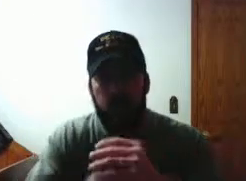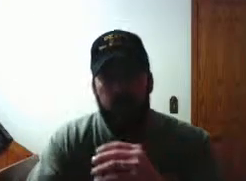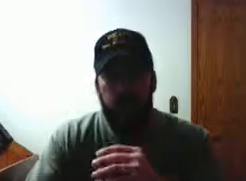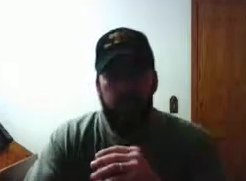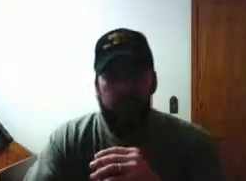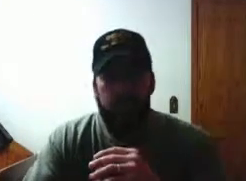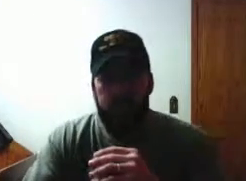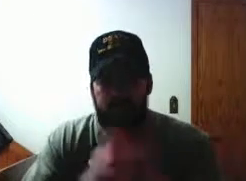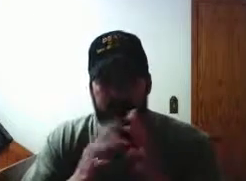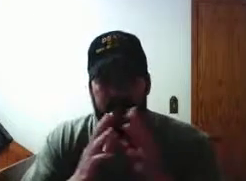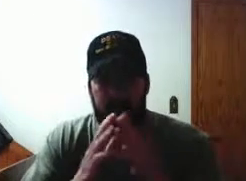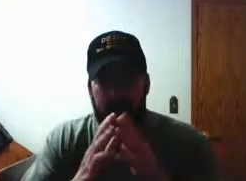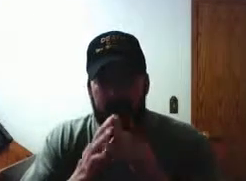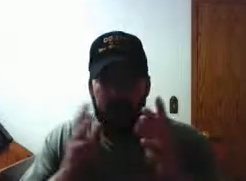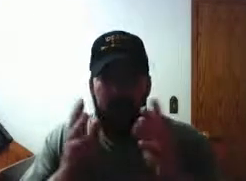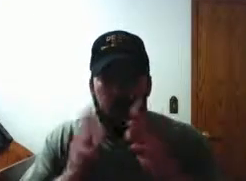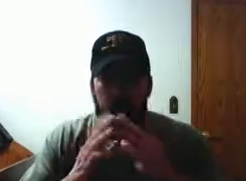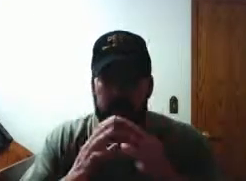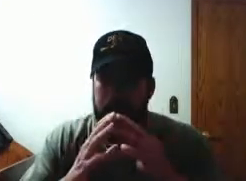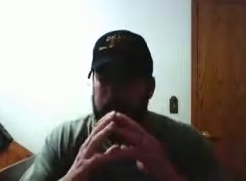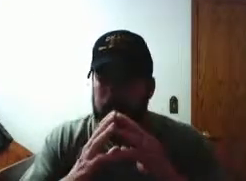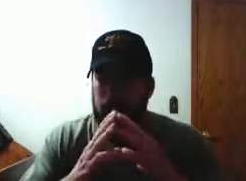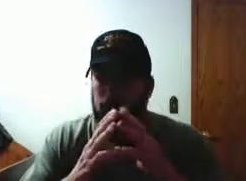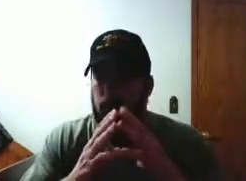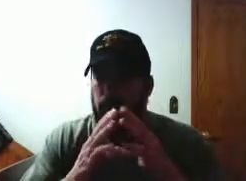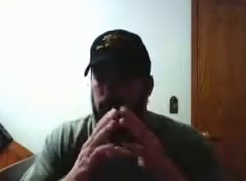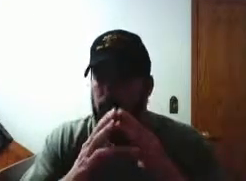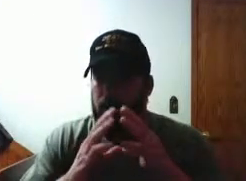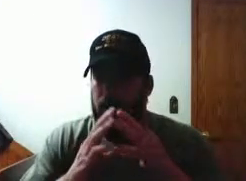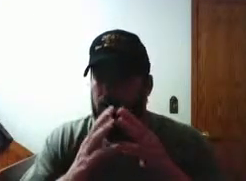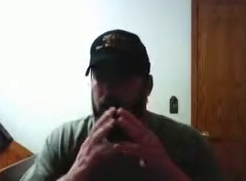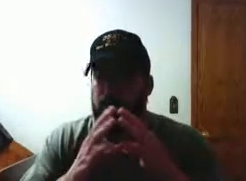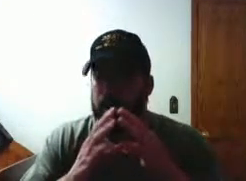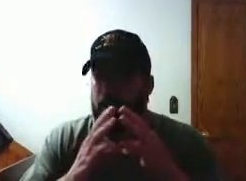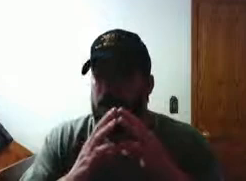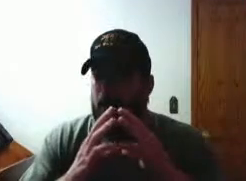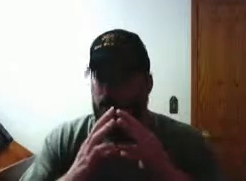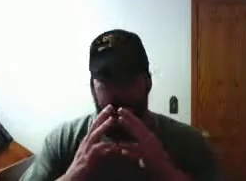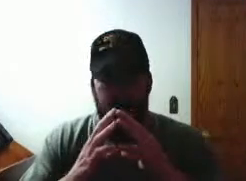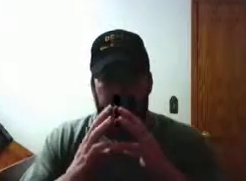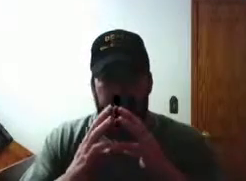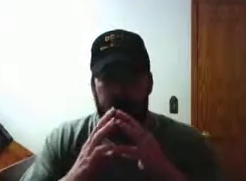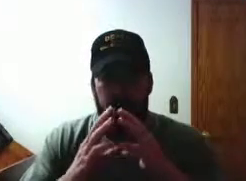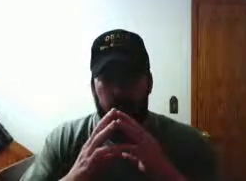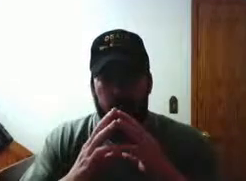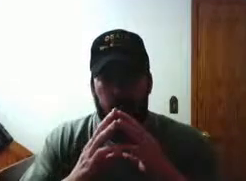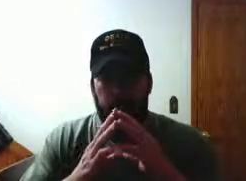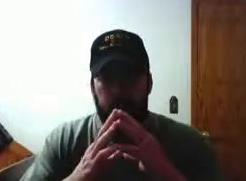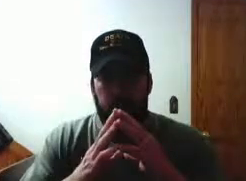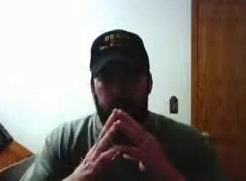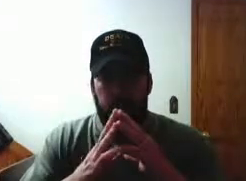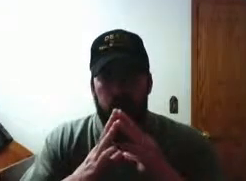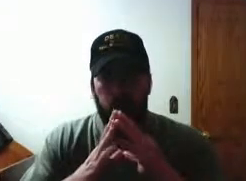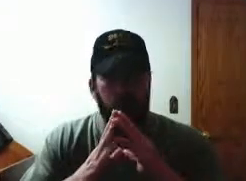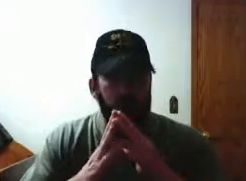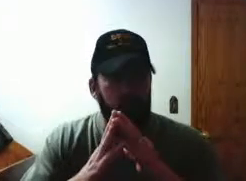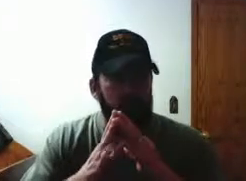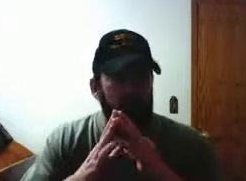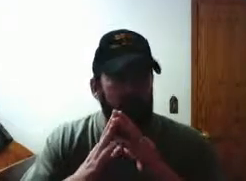and tactics like that and by the way the psychological warfare has been we've been catching hell on it for uh going on three to four weeks